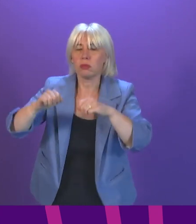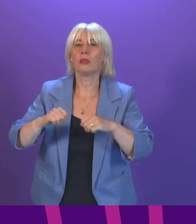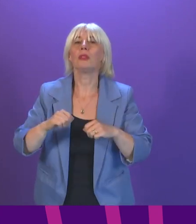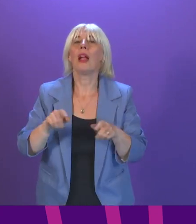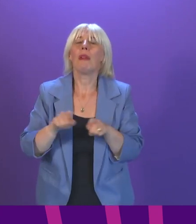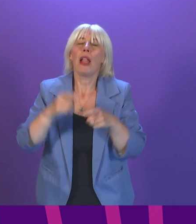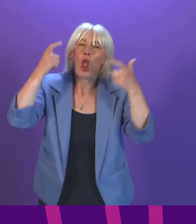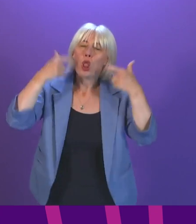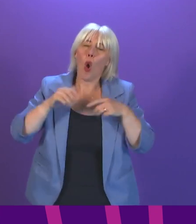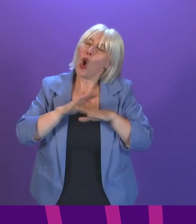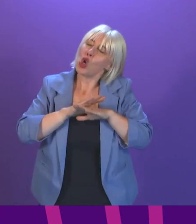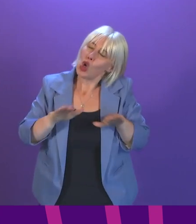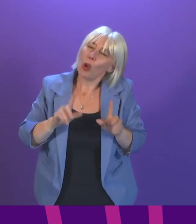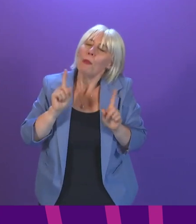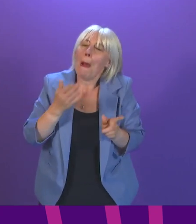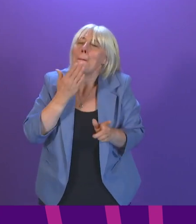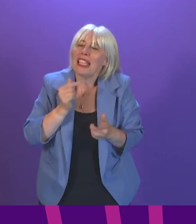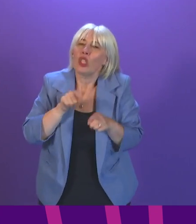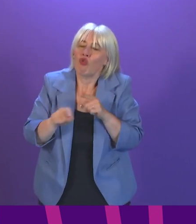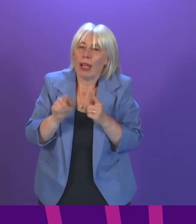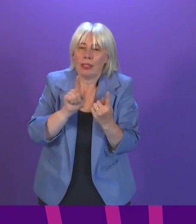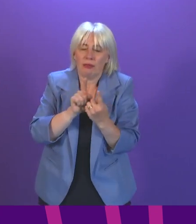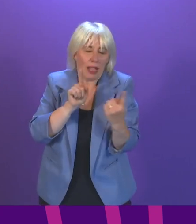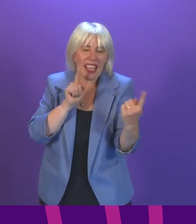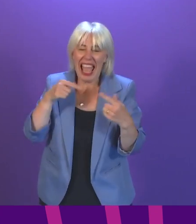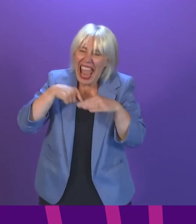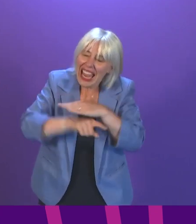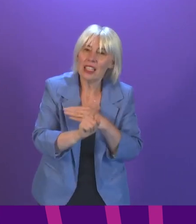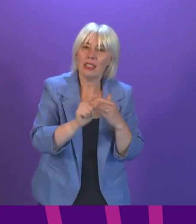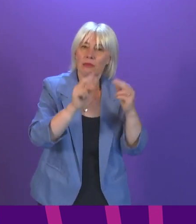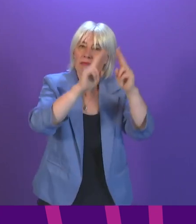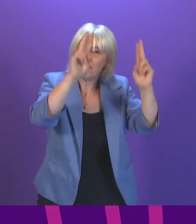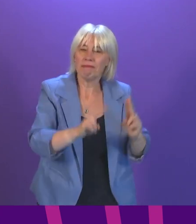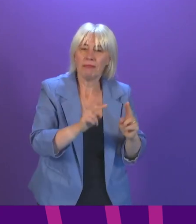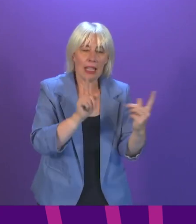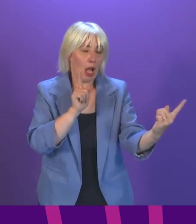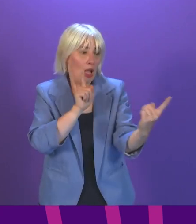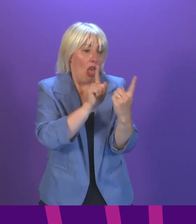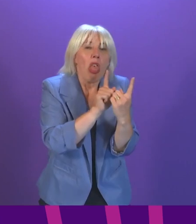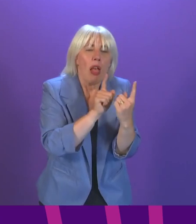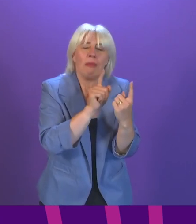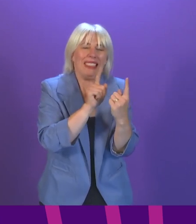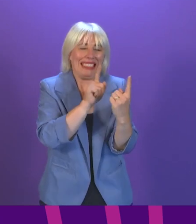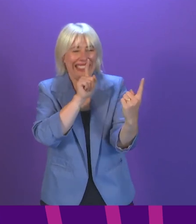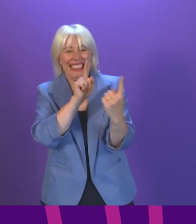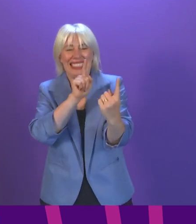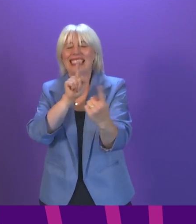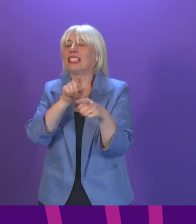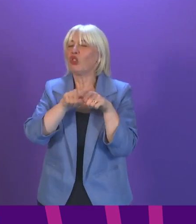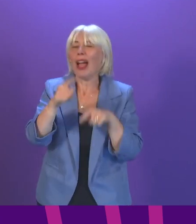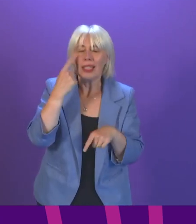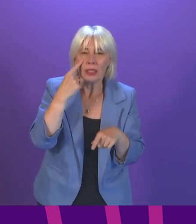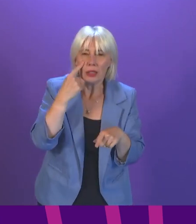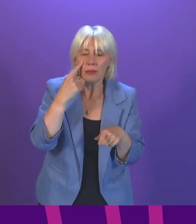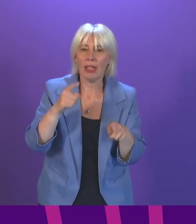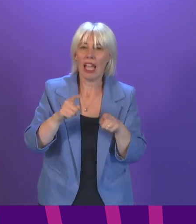law anymore, try to keep a safe distance from people in other households if you can, especially when you're indoors. In addition, try to minimise